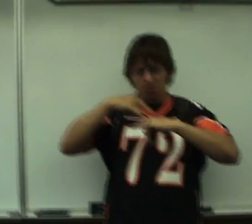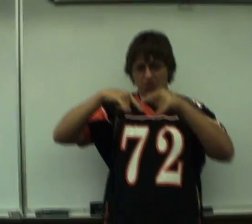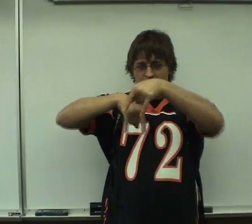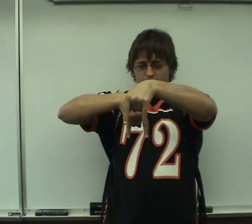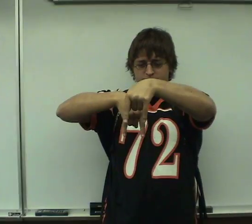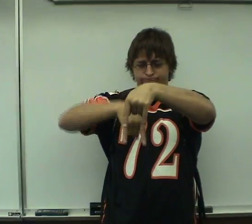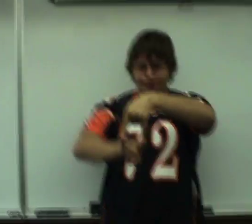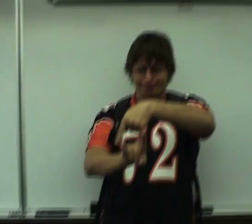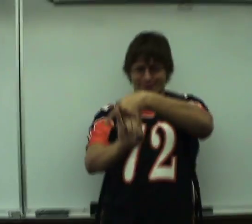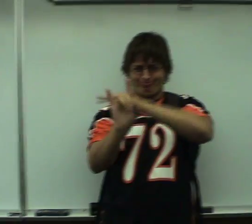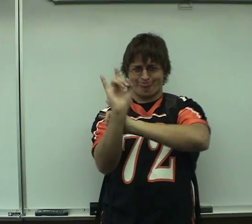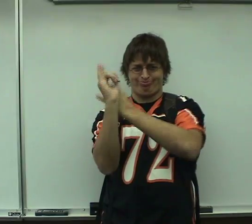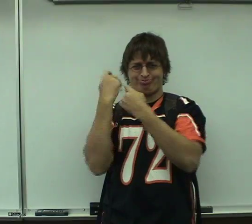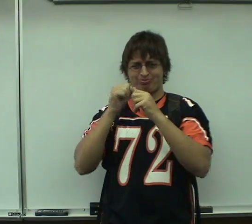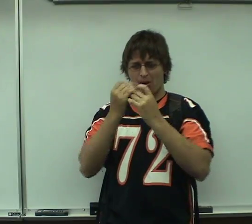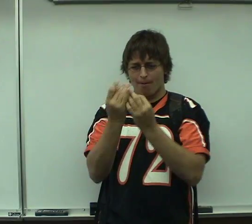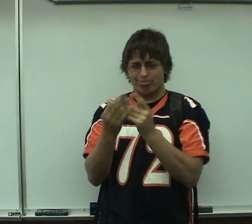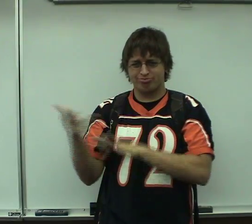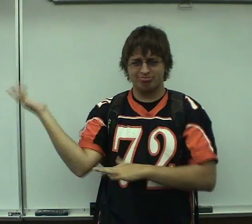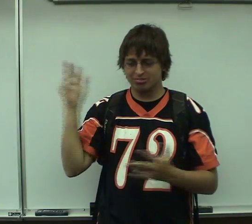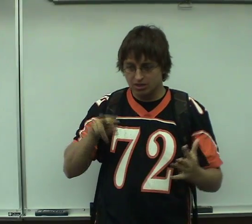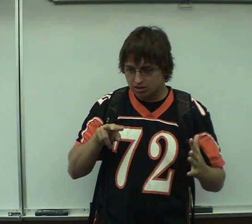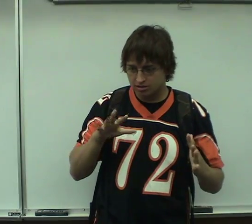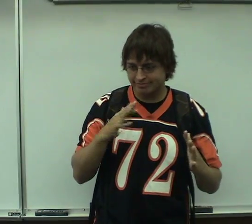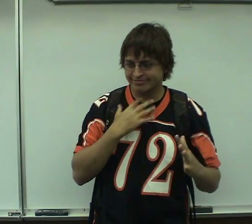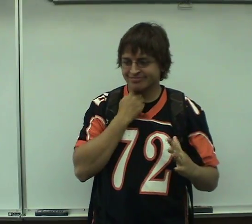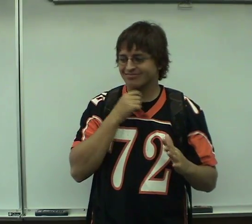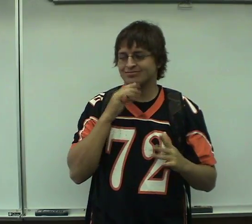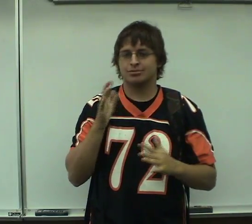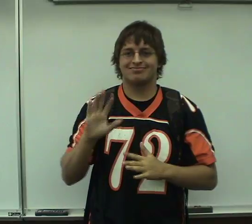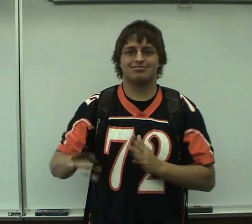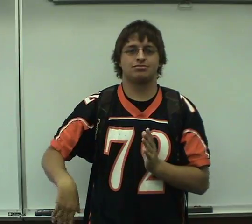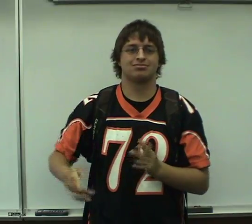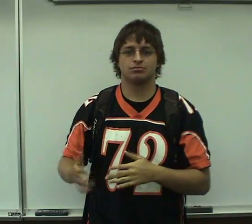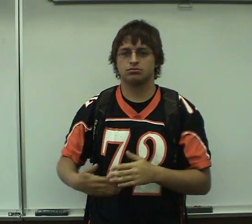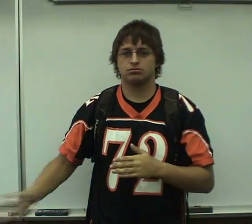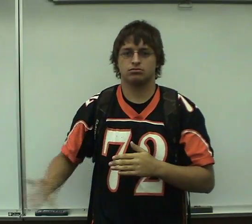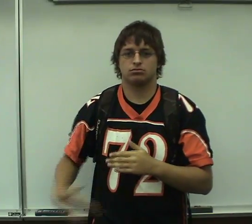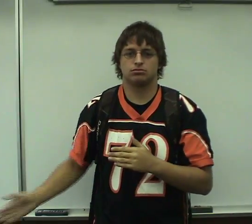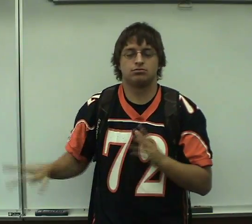You do You can do it.